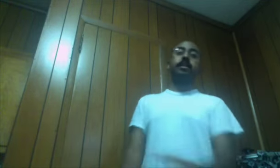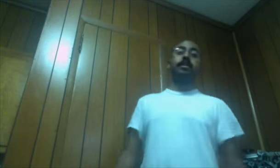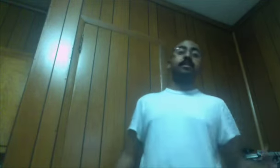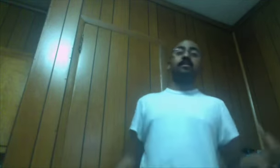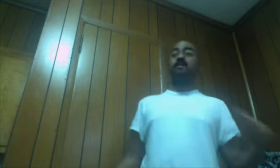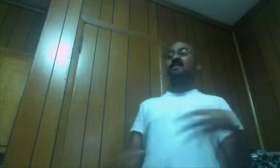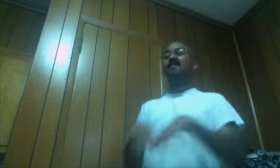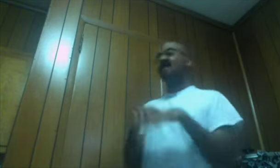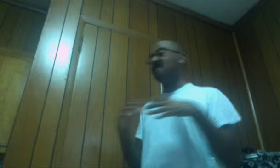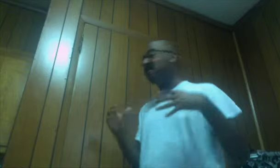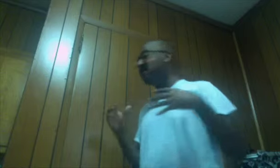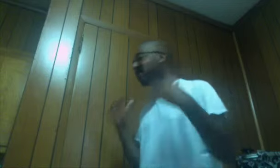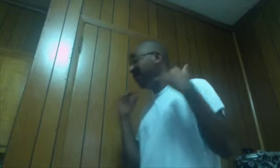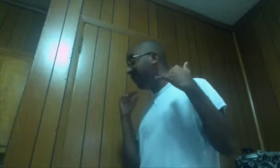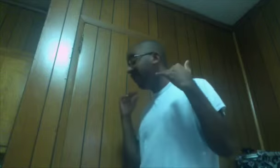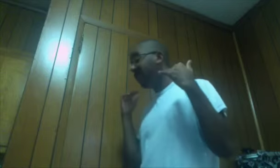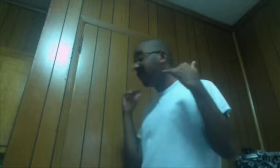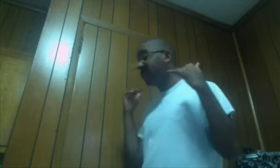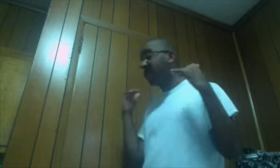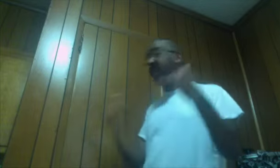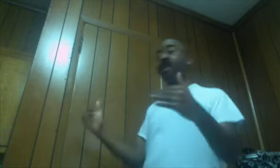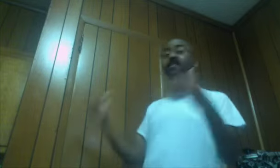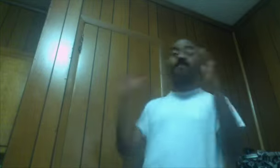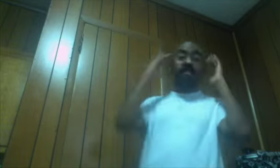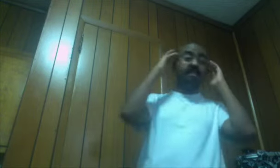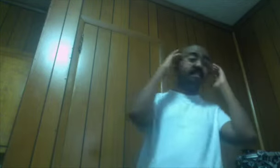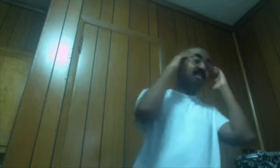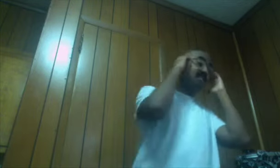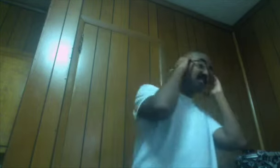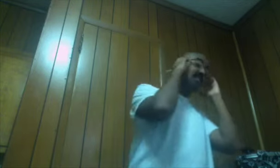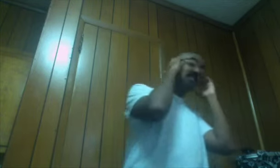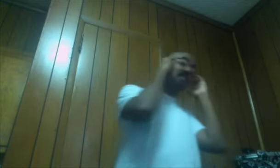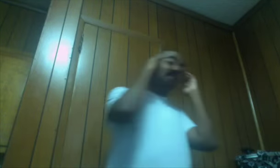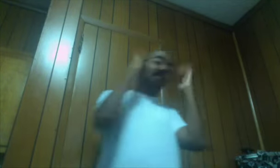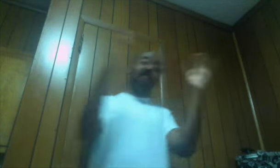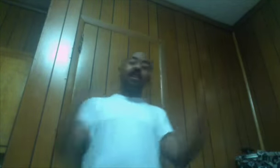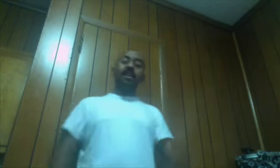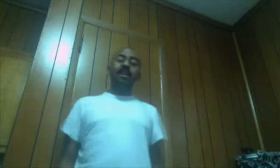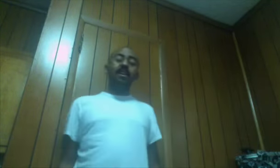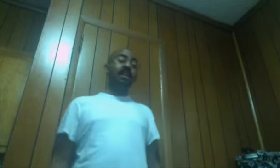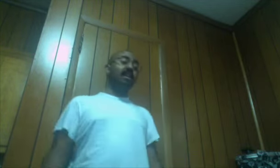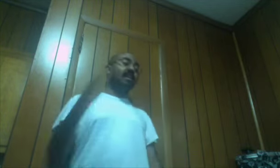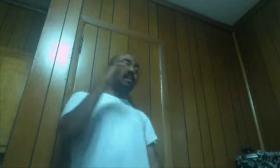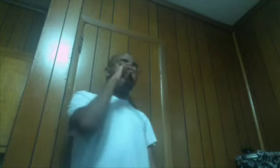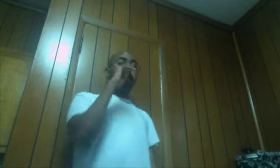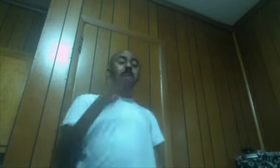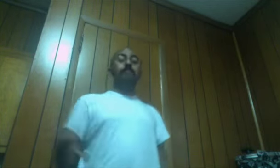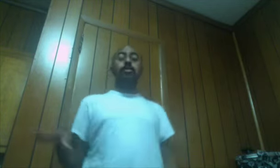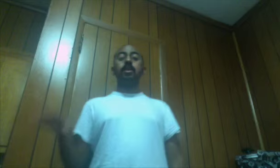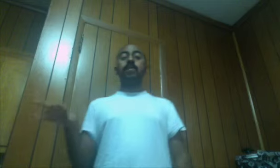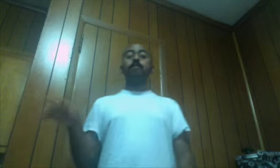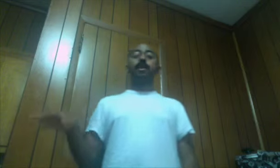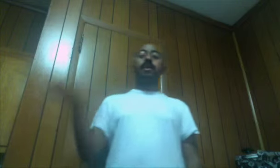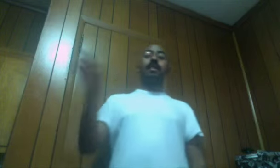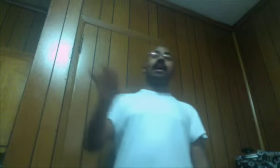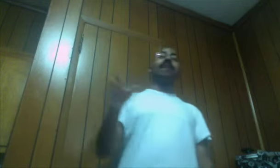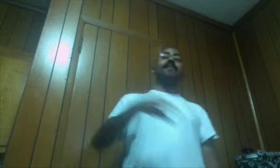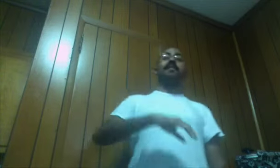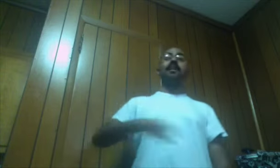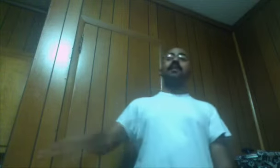Gets His She gets His shit Fucking Wrecked Son Yo For him To even Be alive At the End